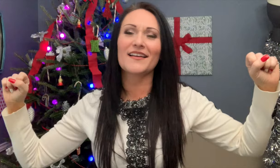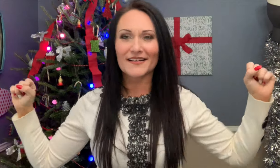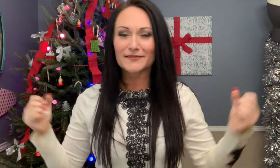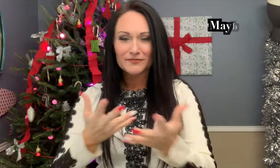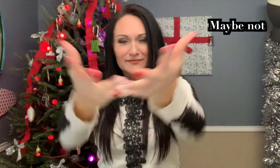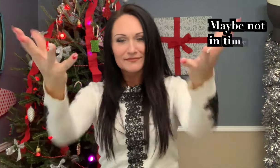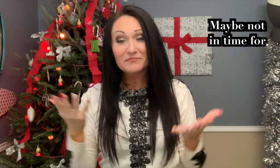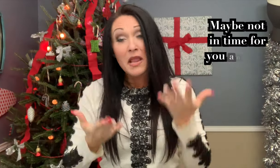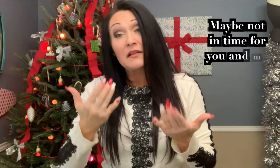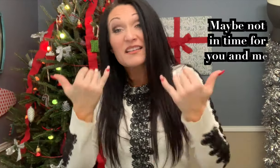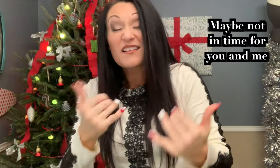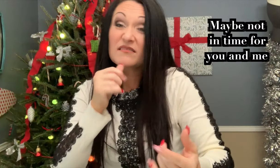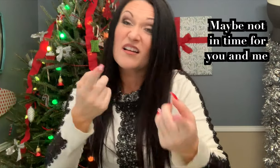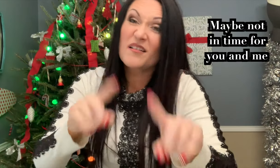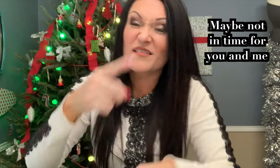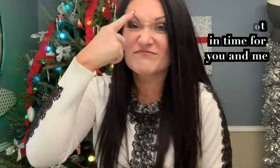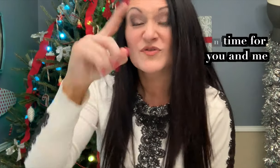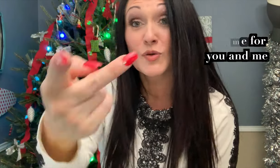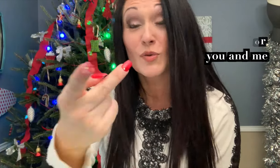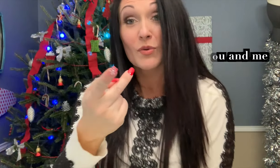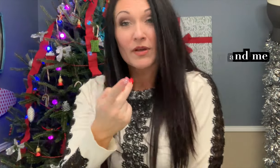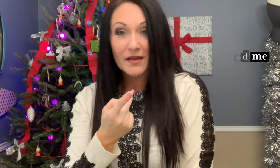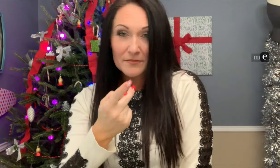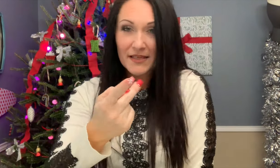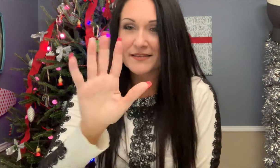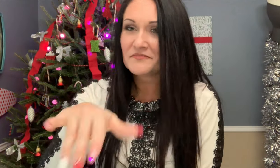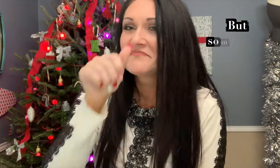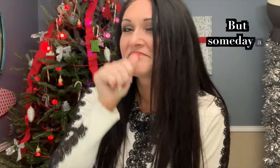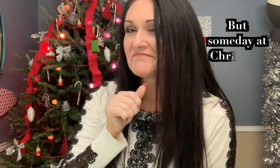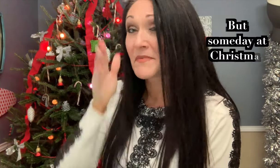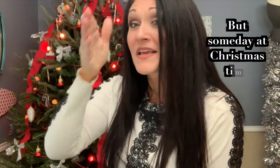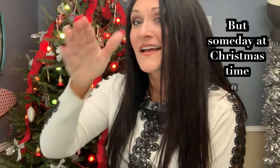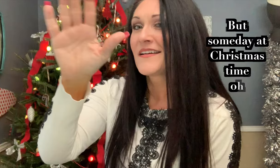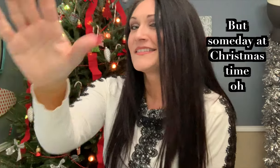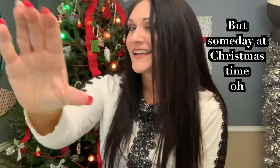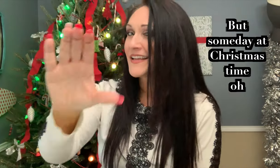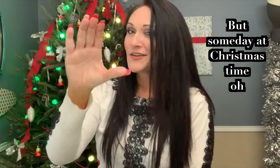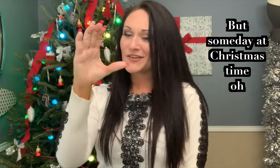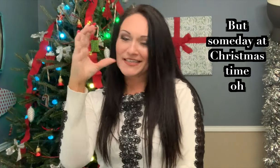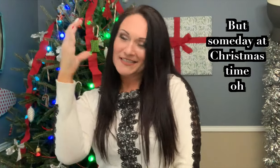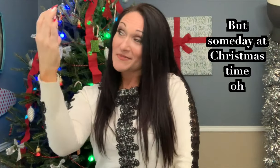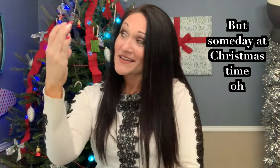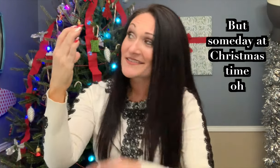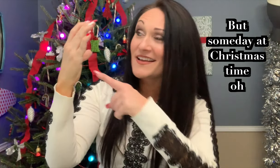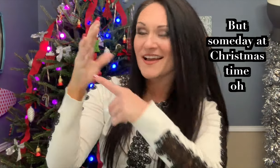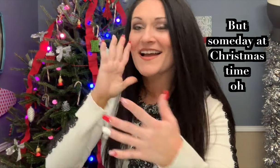Maybe not in time for you and me. But someday at Christmastime.